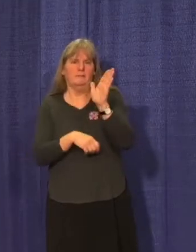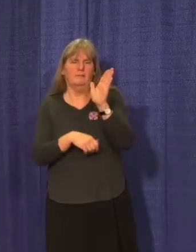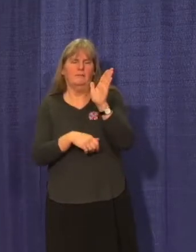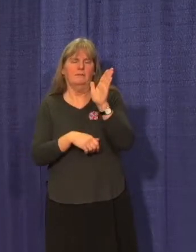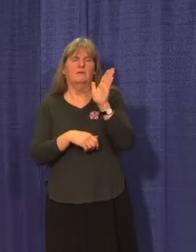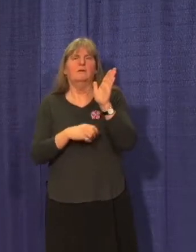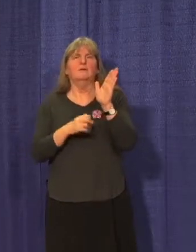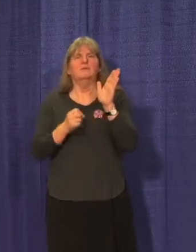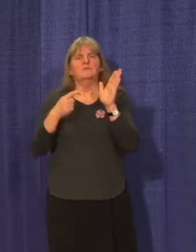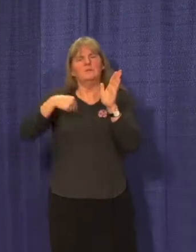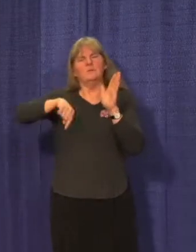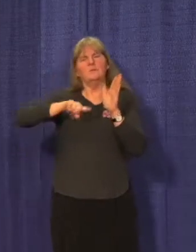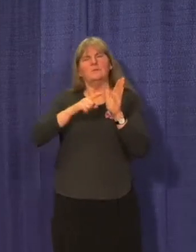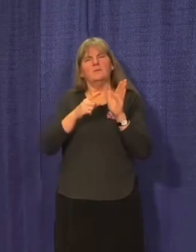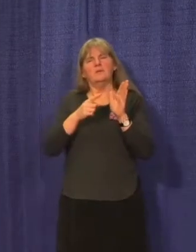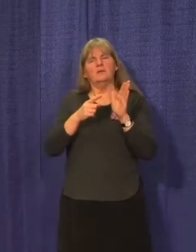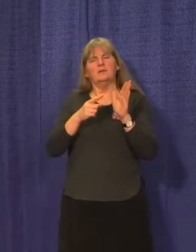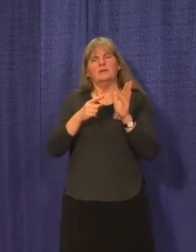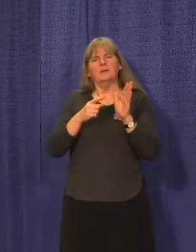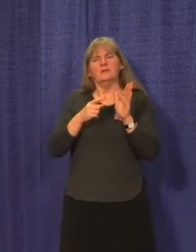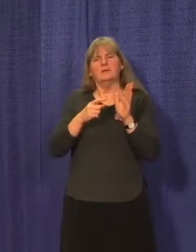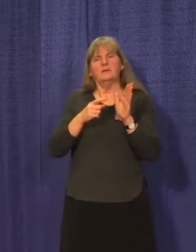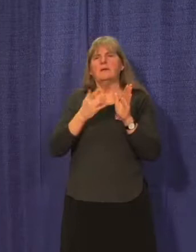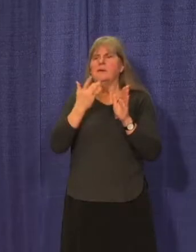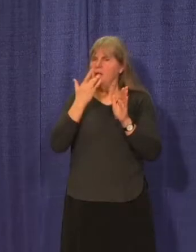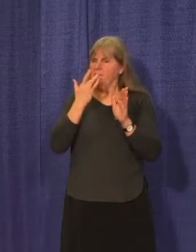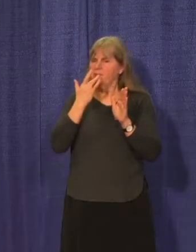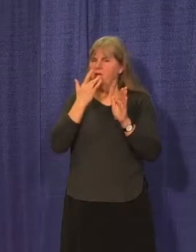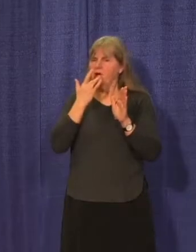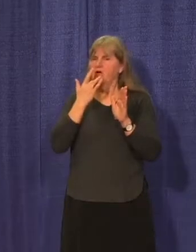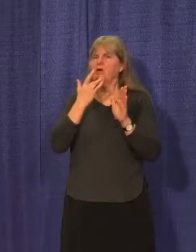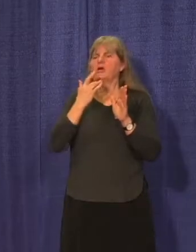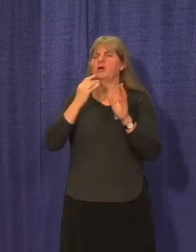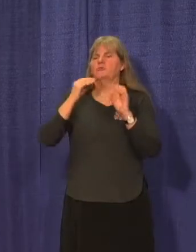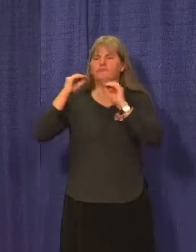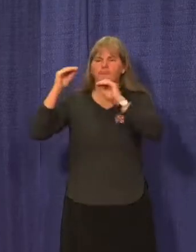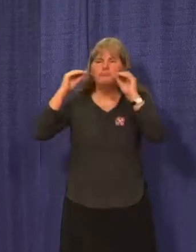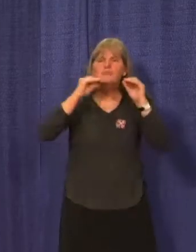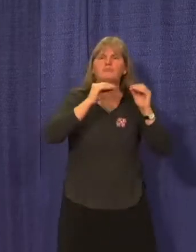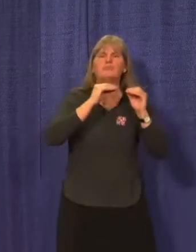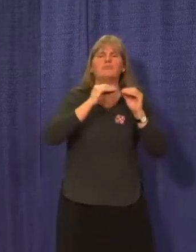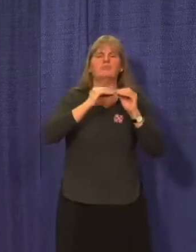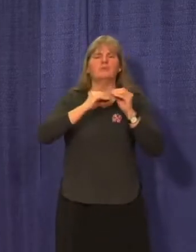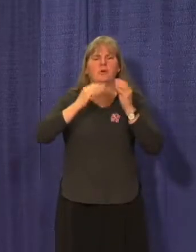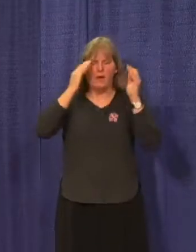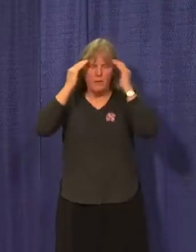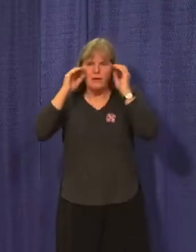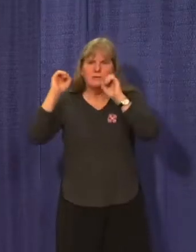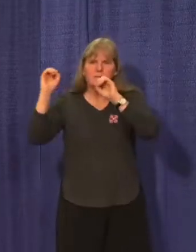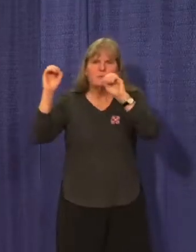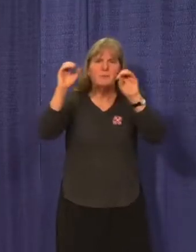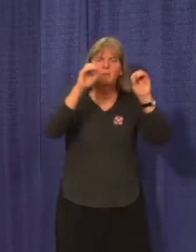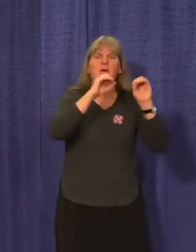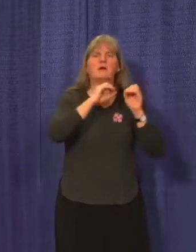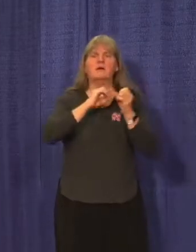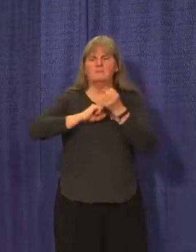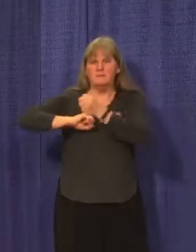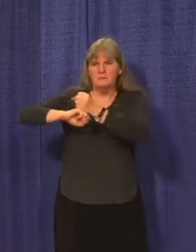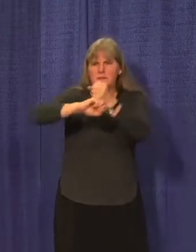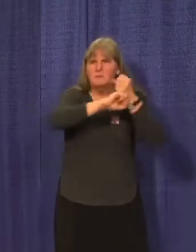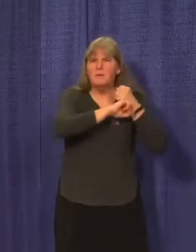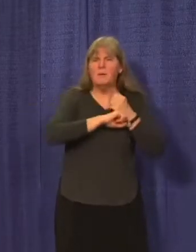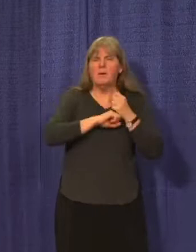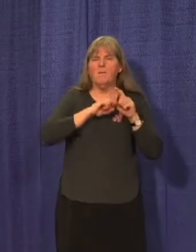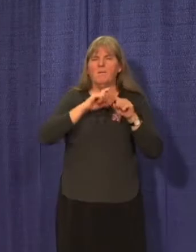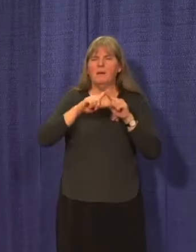always seek, as you've said, to have compliance through education, awareness, and support. But we have noted, of course, that